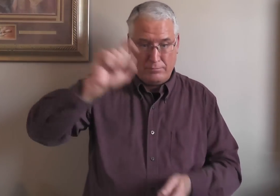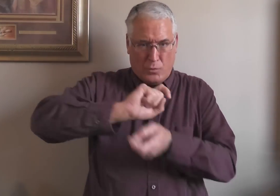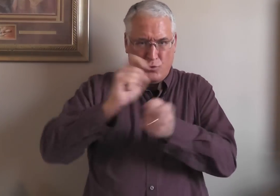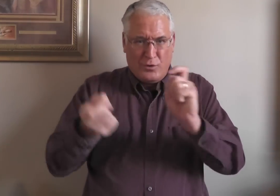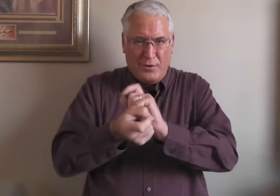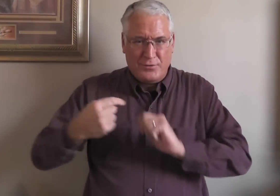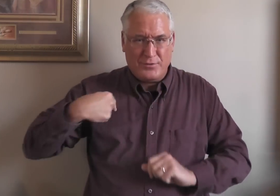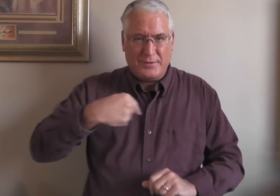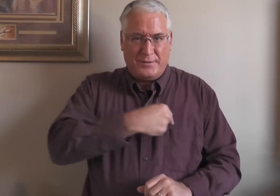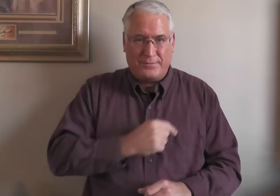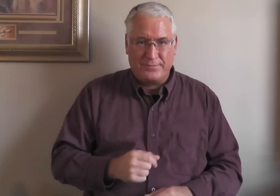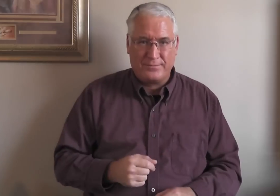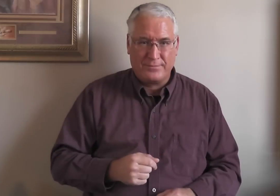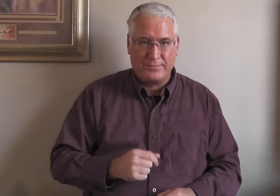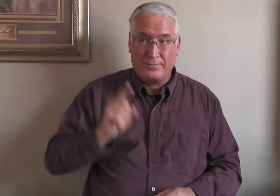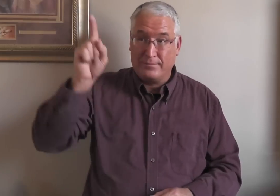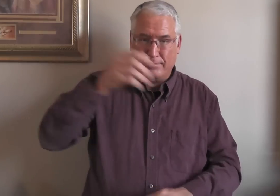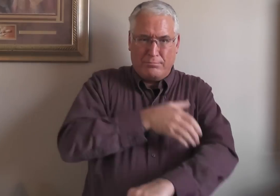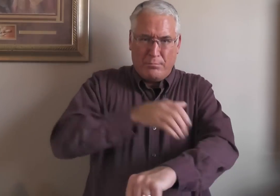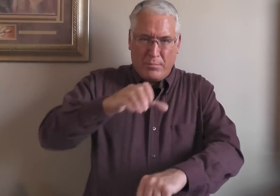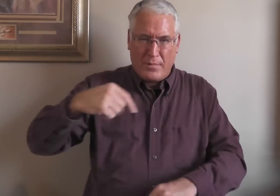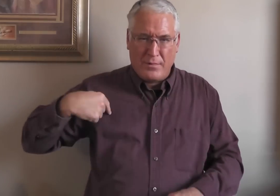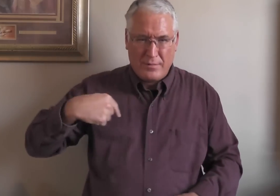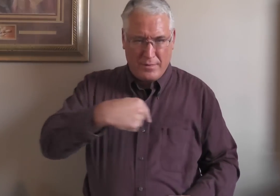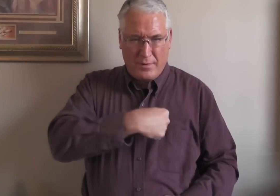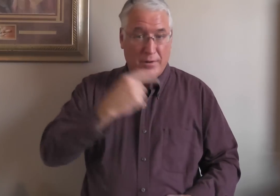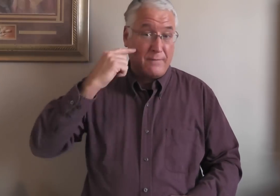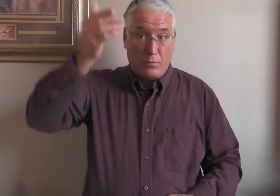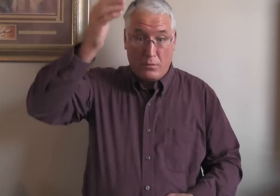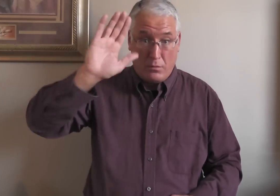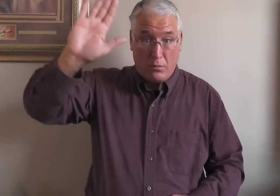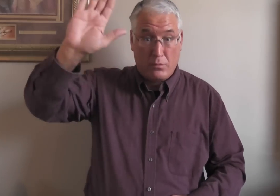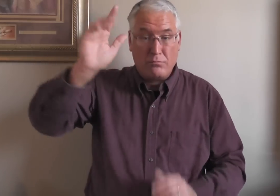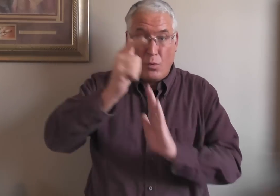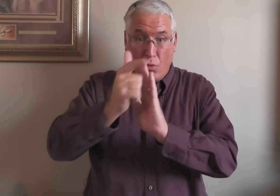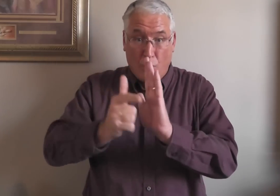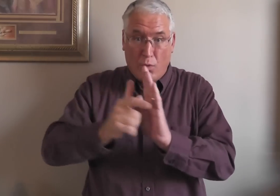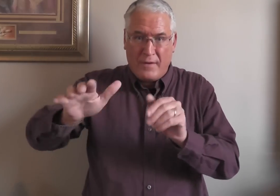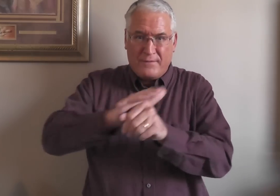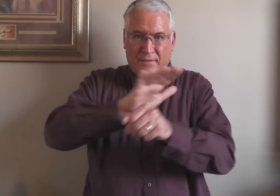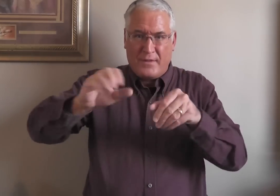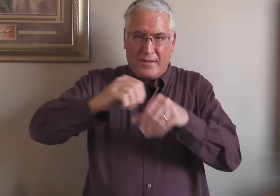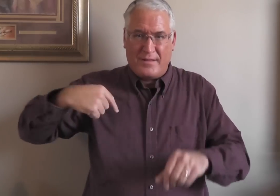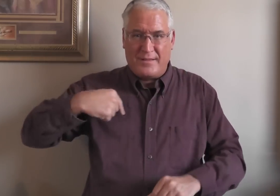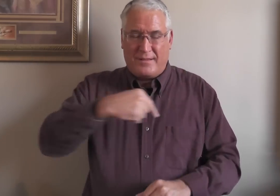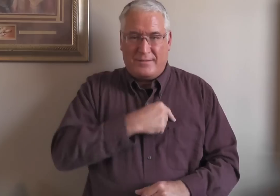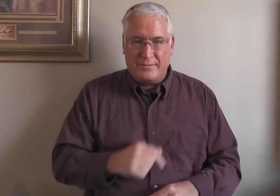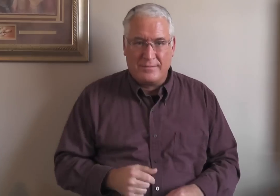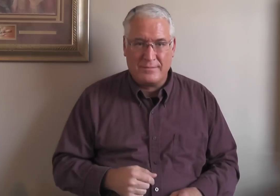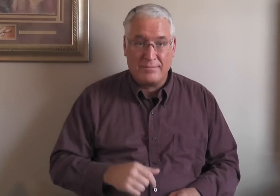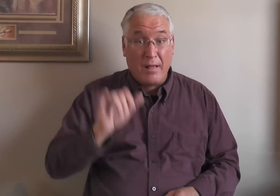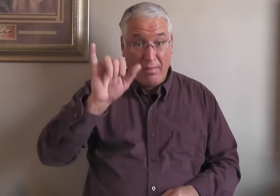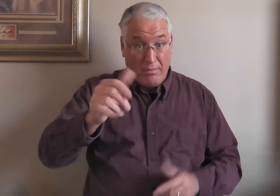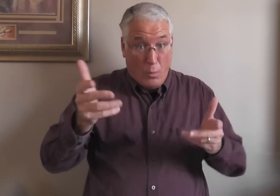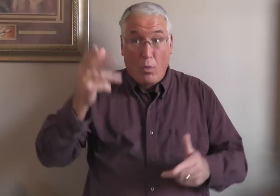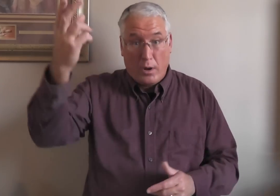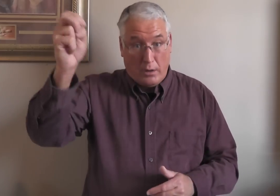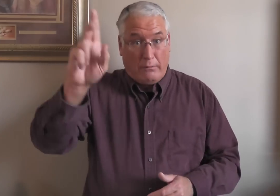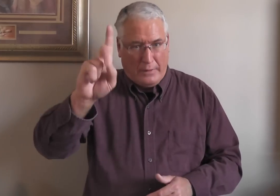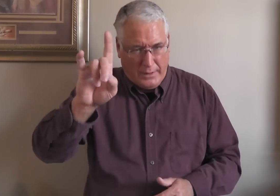He changed us. He empowers us for God's law to be fulfilled in us. That's what